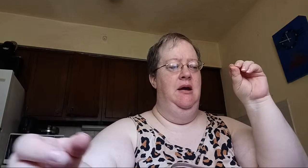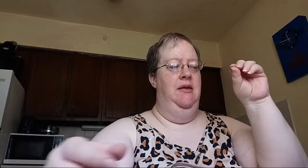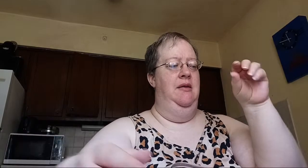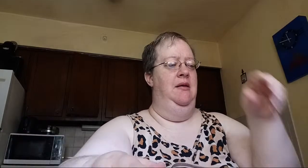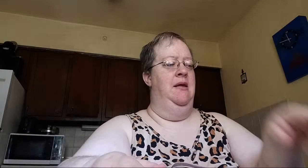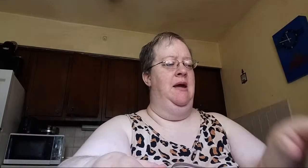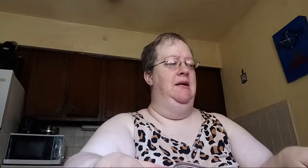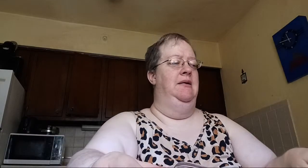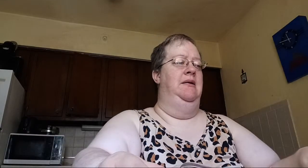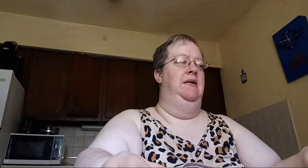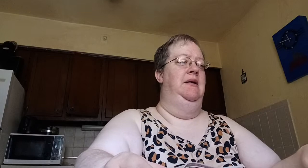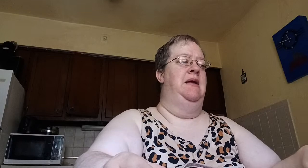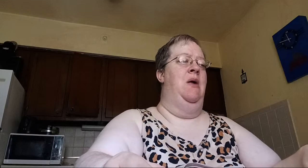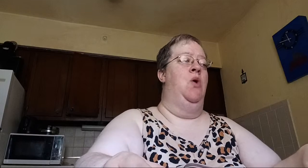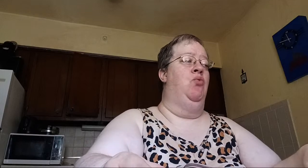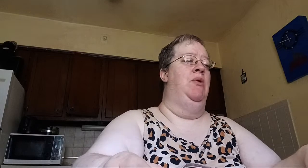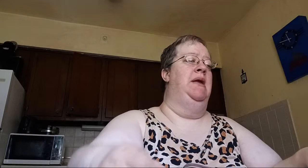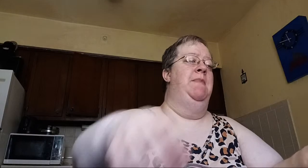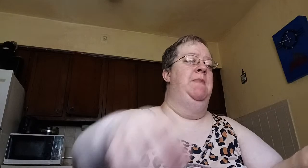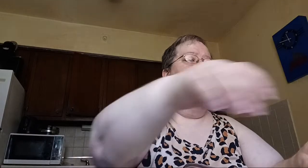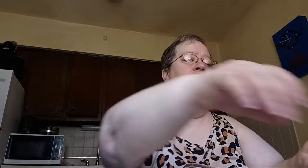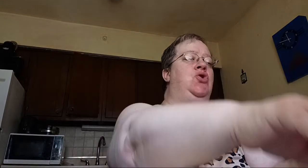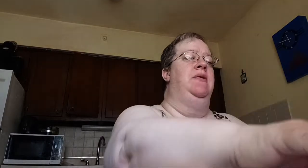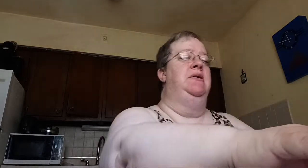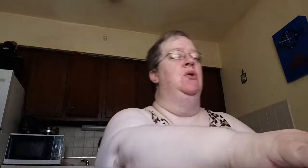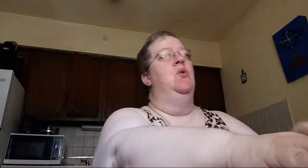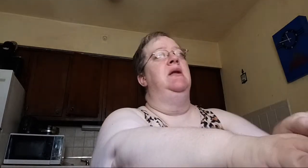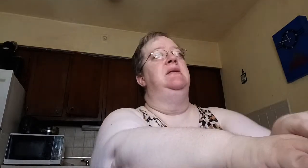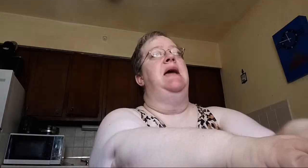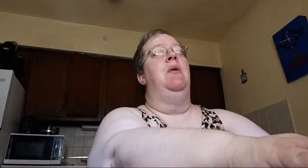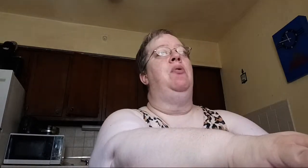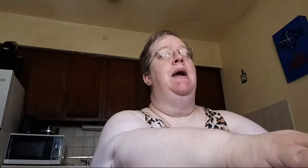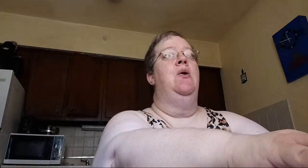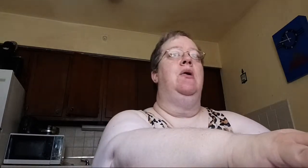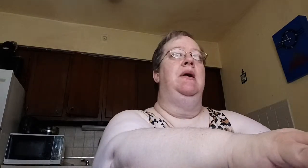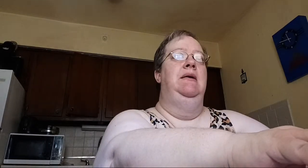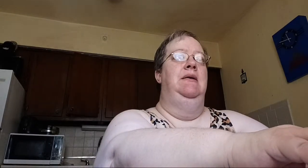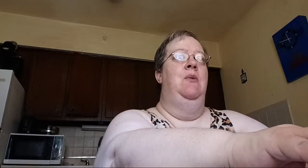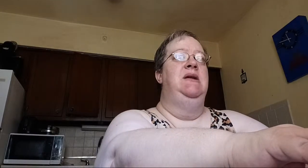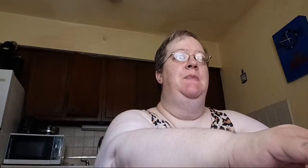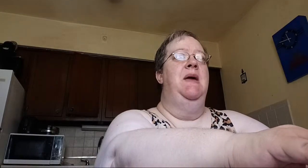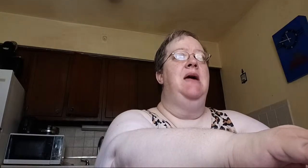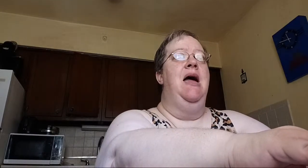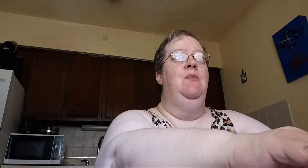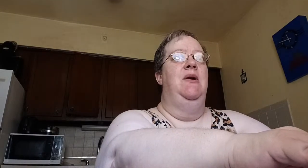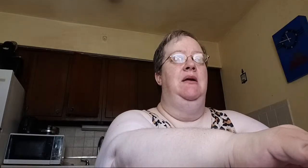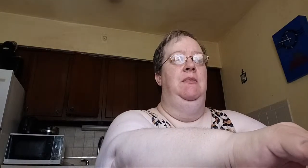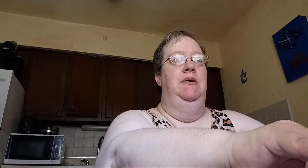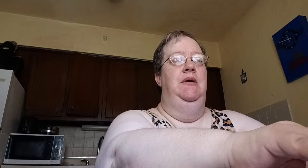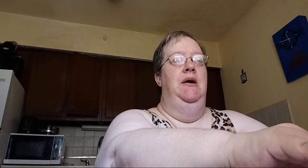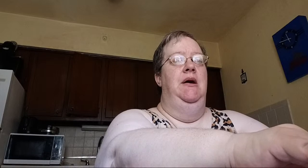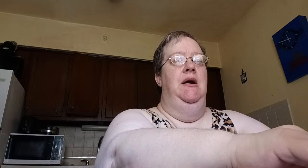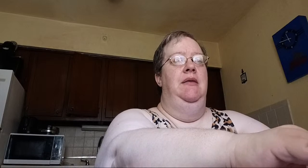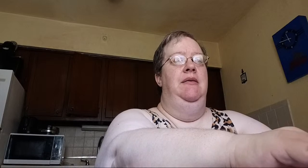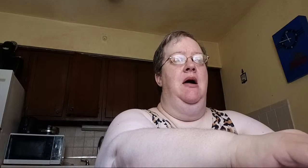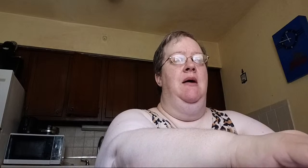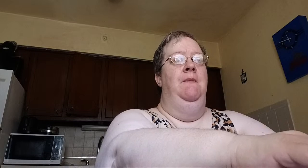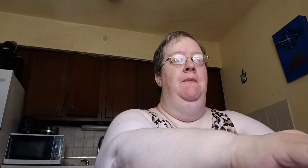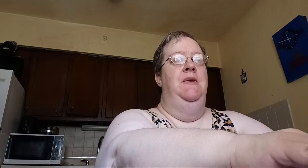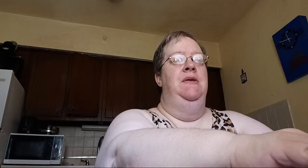Like, that we're really making sure that the Lord is our priority, that we spend time with him. The